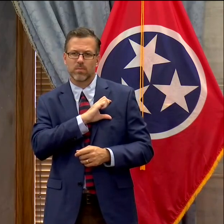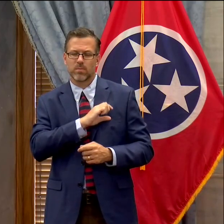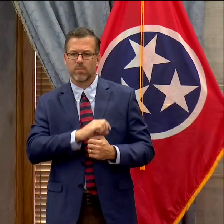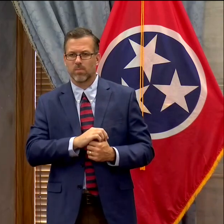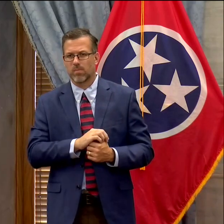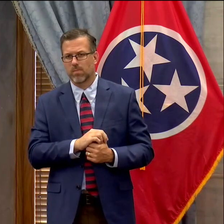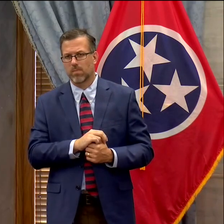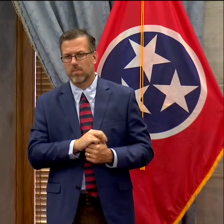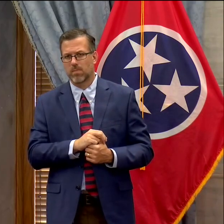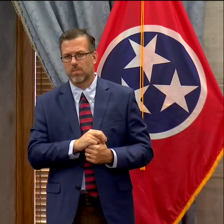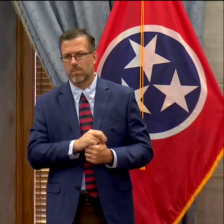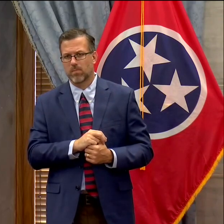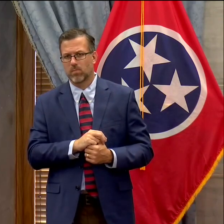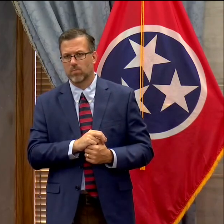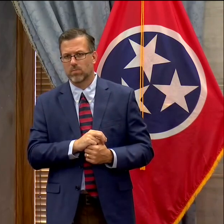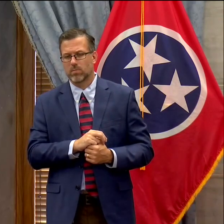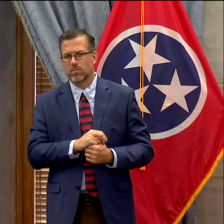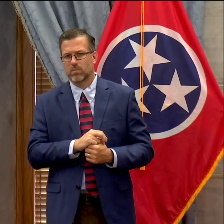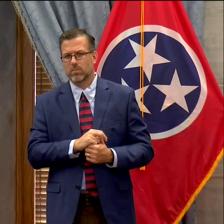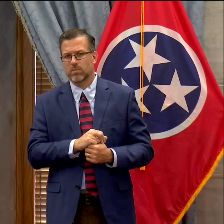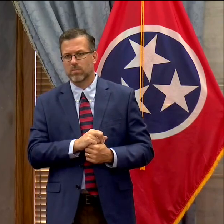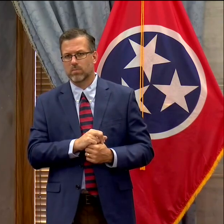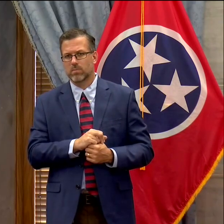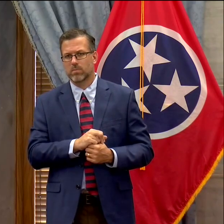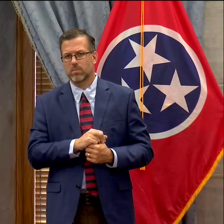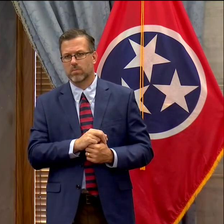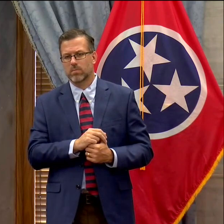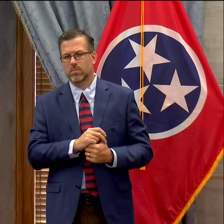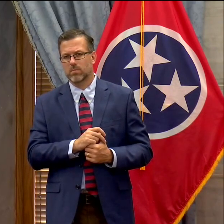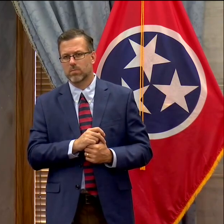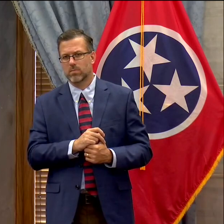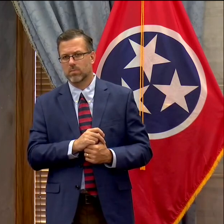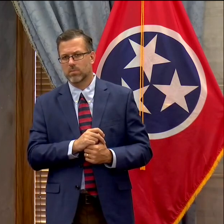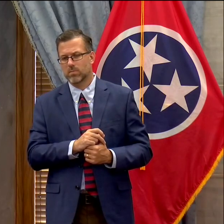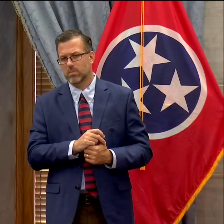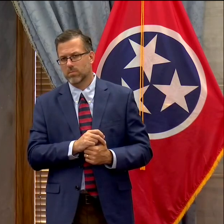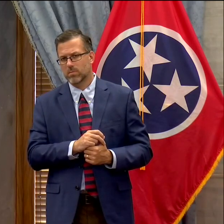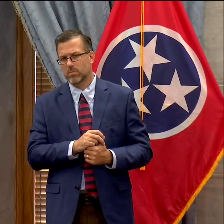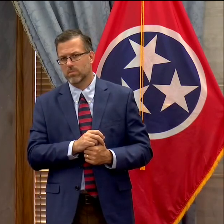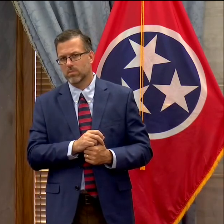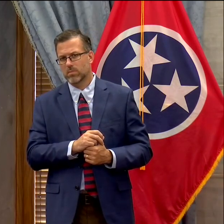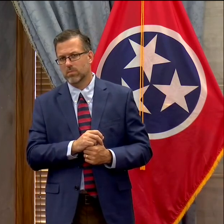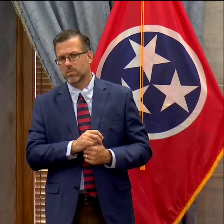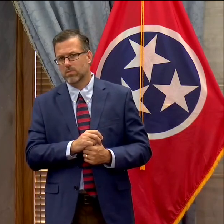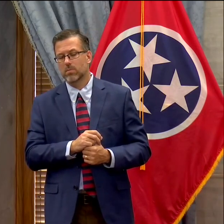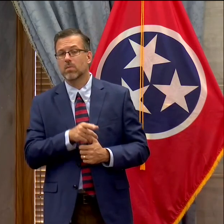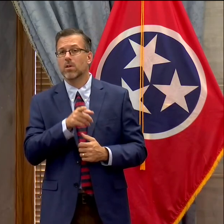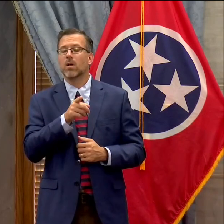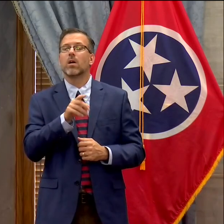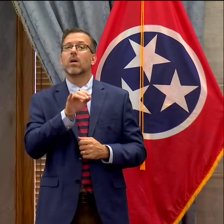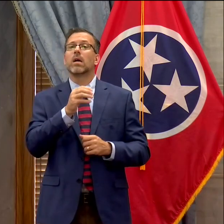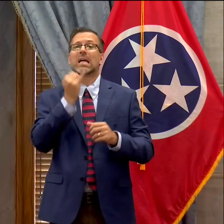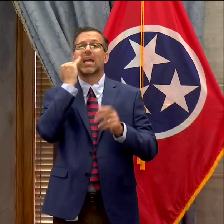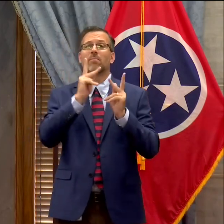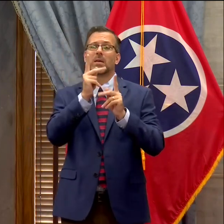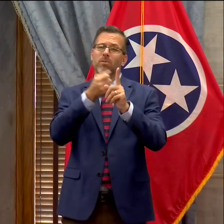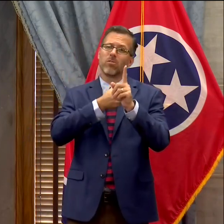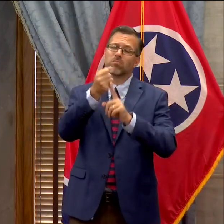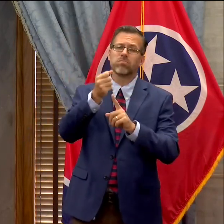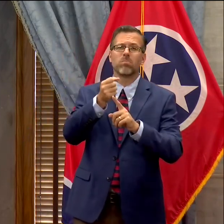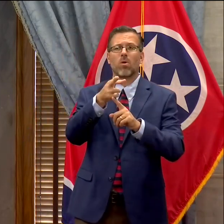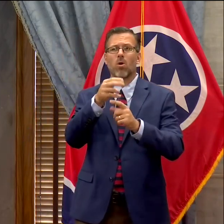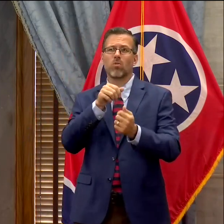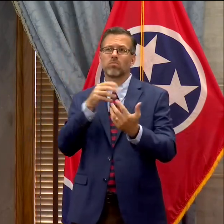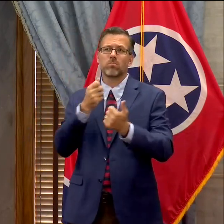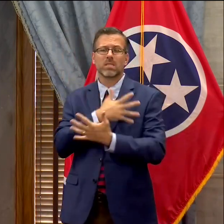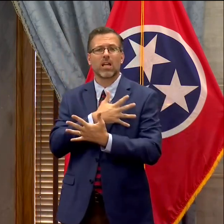against law enforcement officers over the last five years. I wondered if you considered that bill to go far enough or would you plan to bring further legislation next